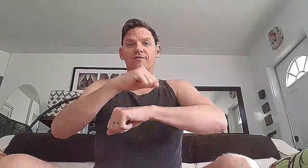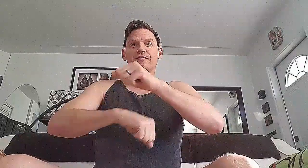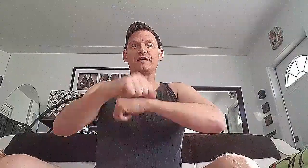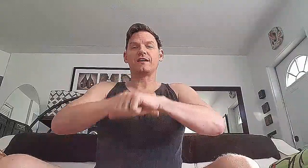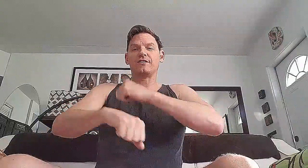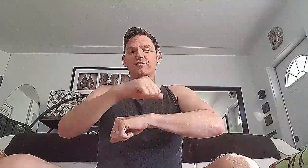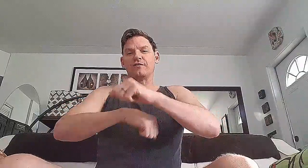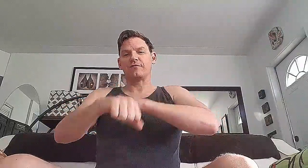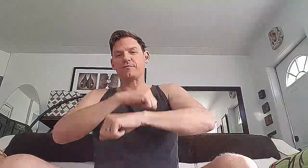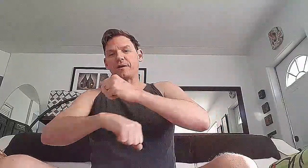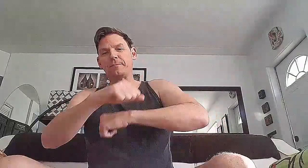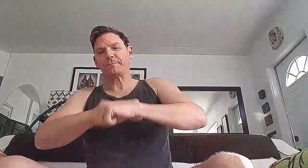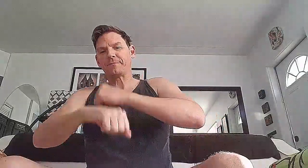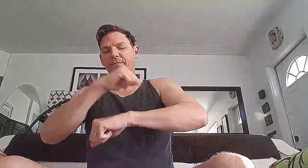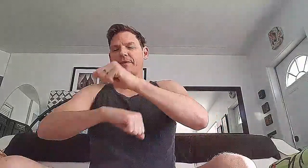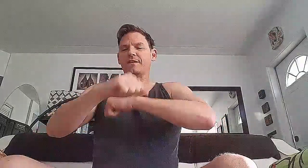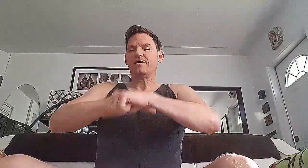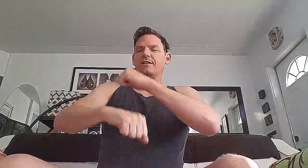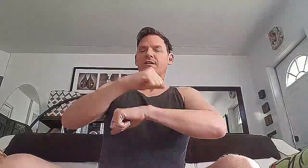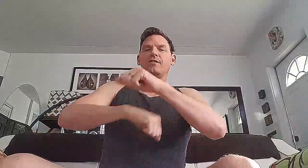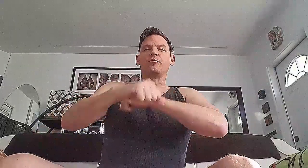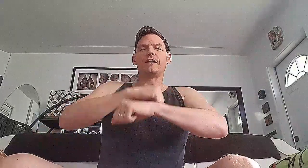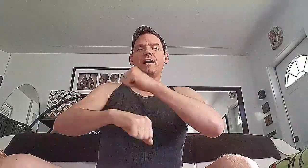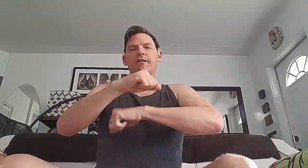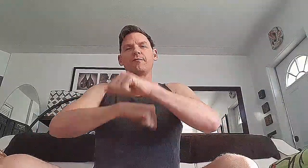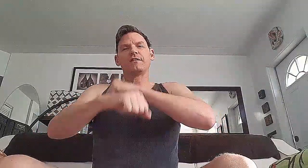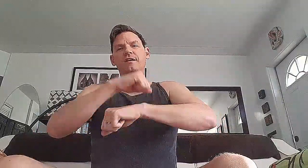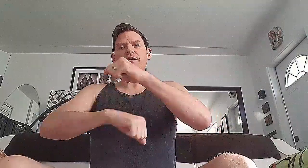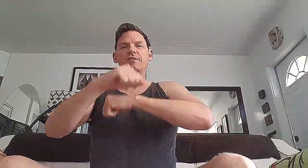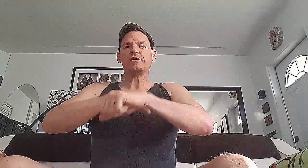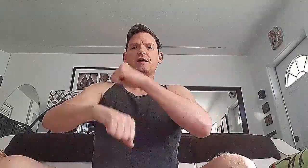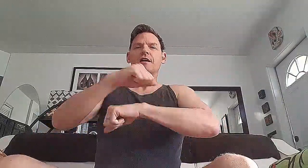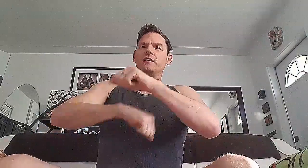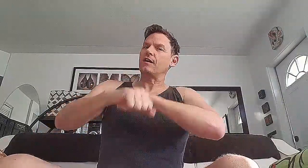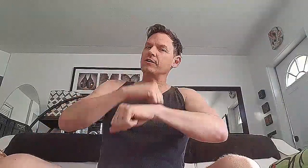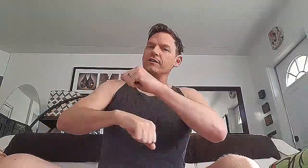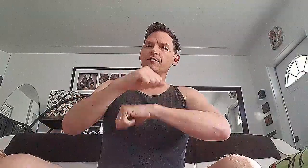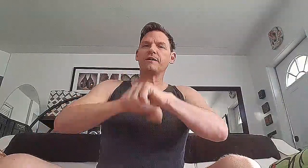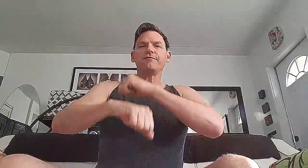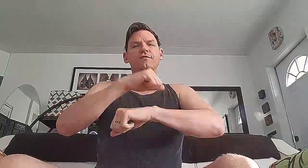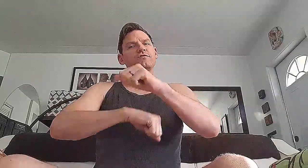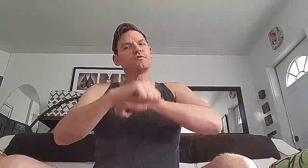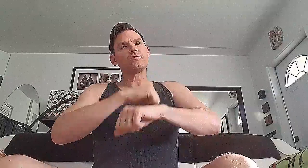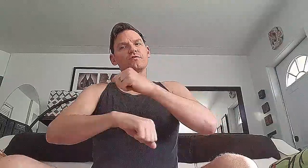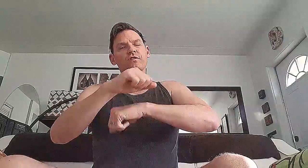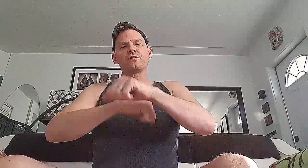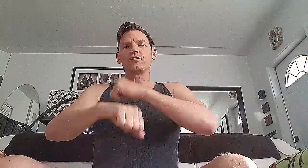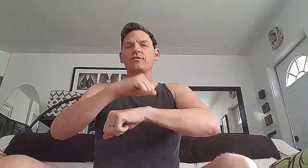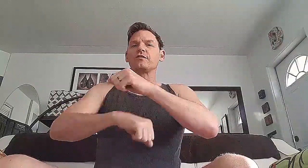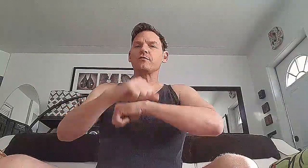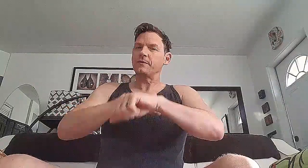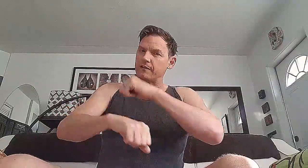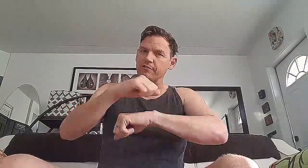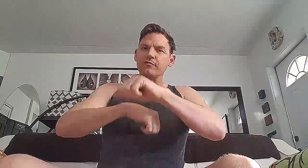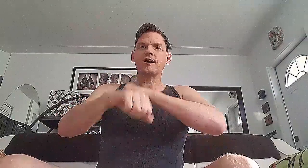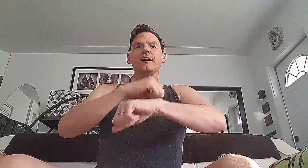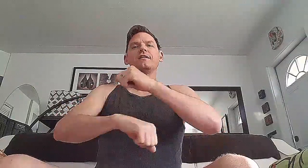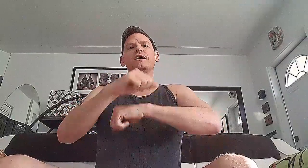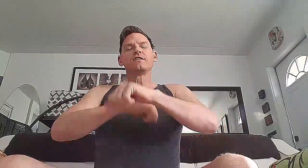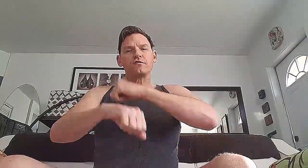So take care of yourself. Okay. All We're about halfway there. Now, again, you might feel a shoulder starting to hurt a little bit. That's okay. You